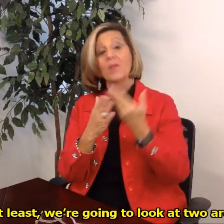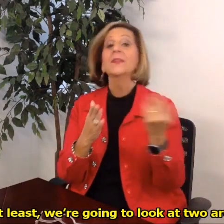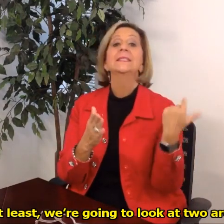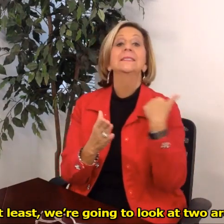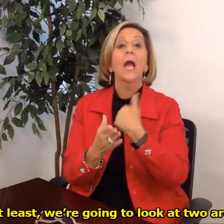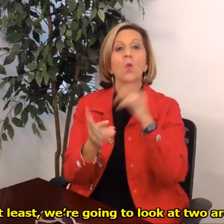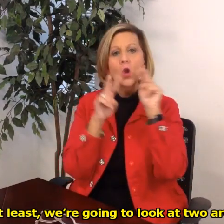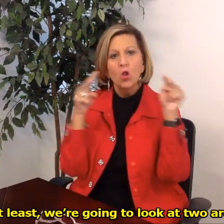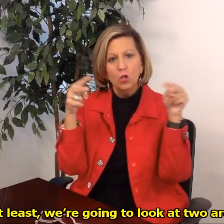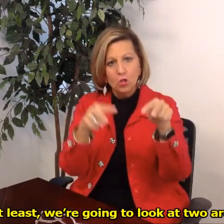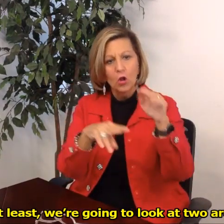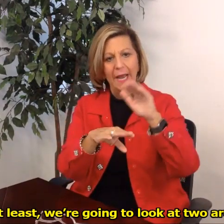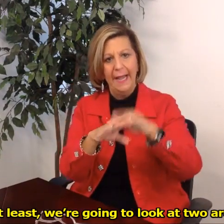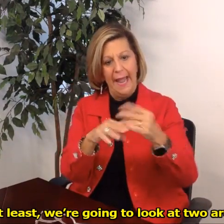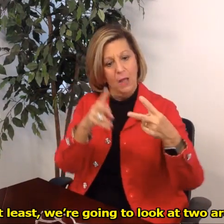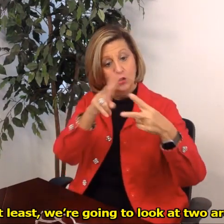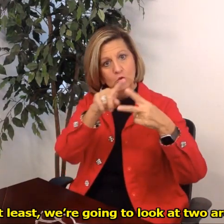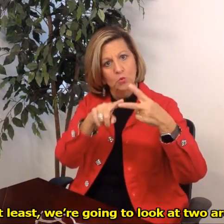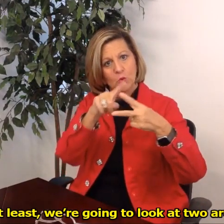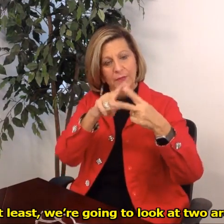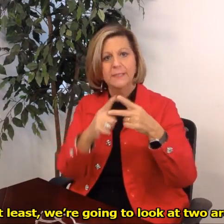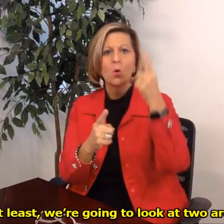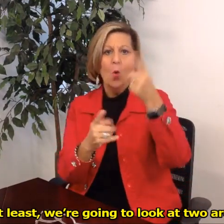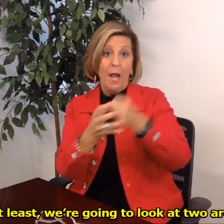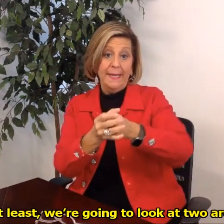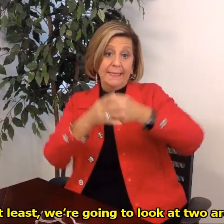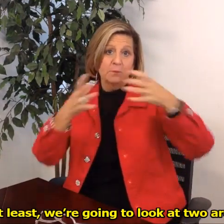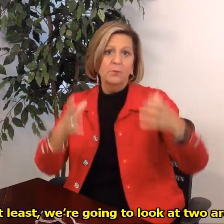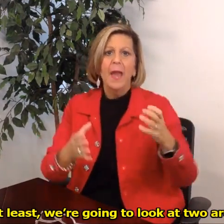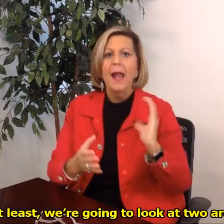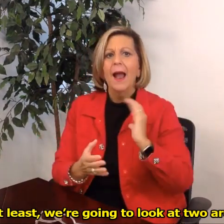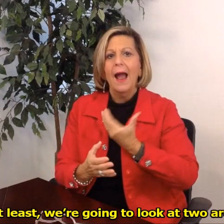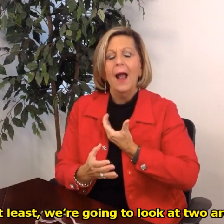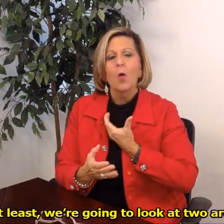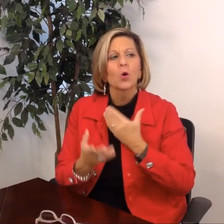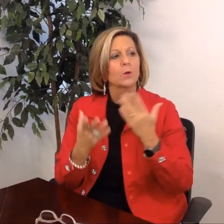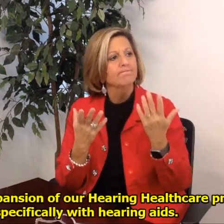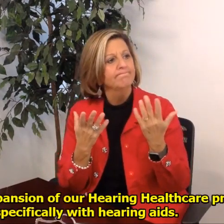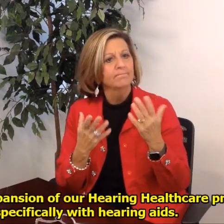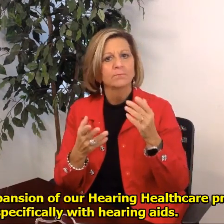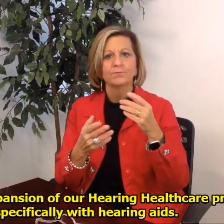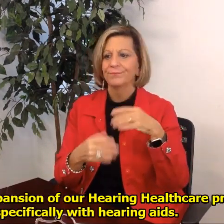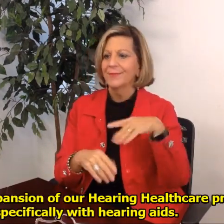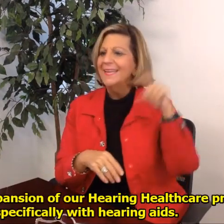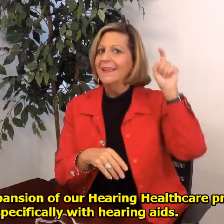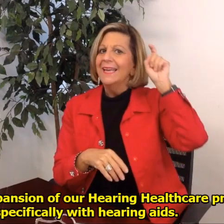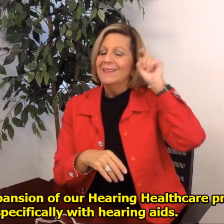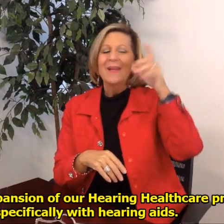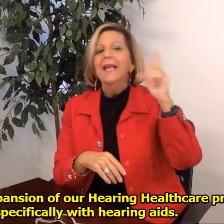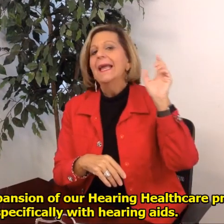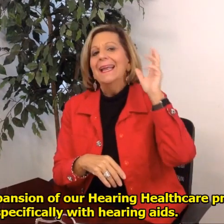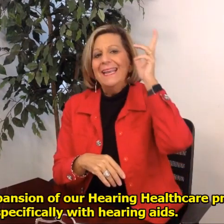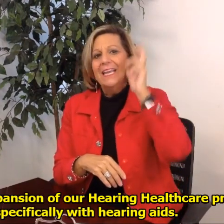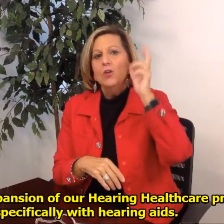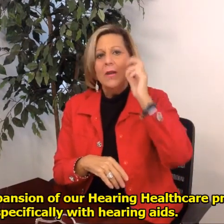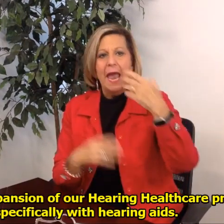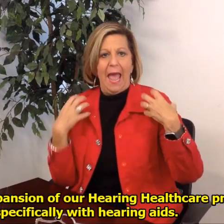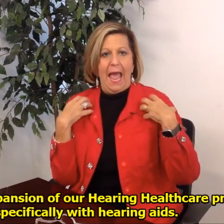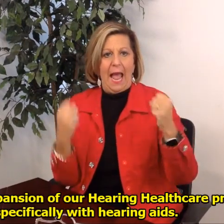not least we're going to look at two areas first is the expansion of our hearing